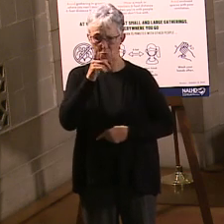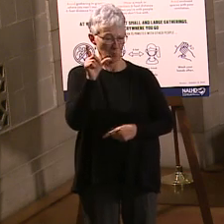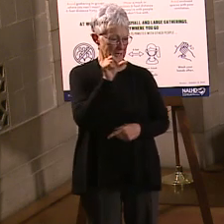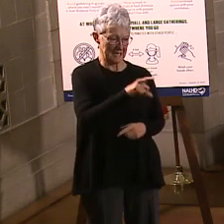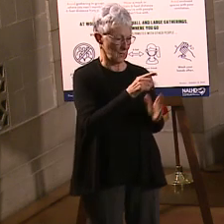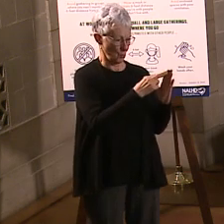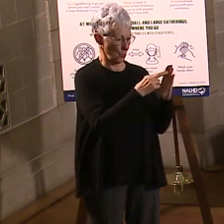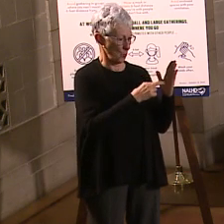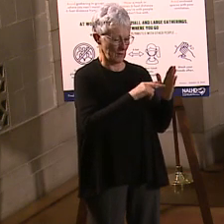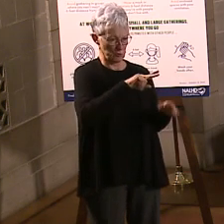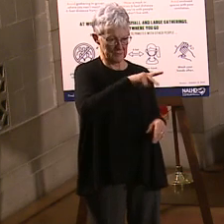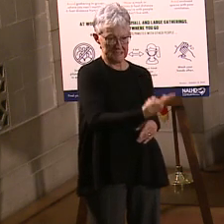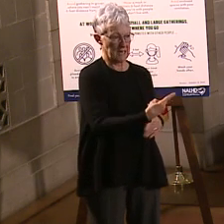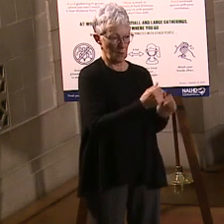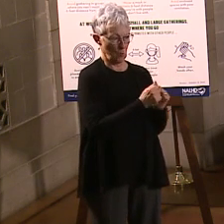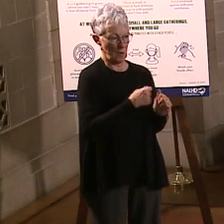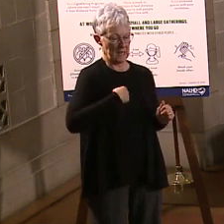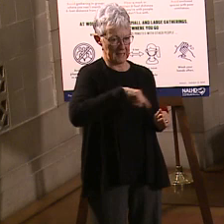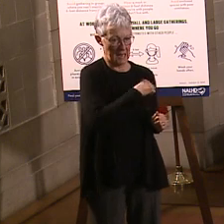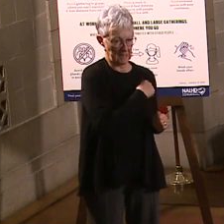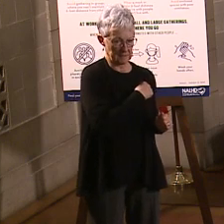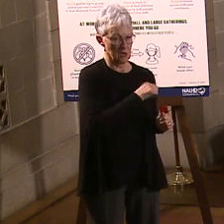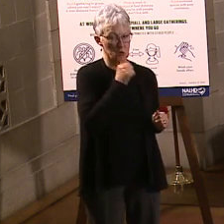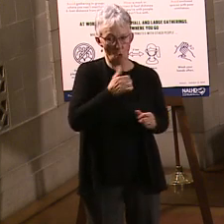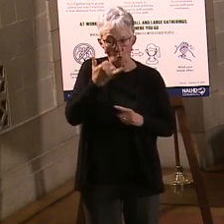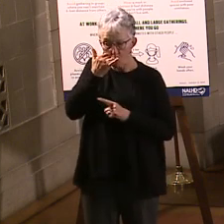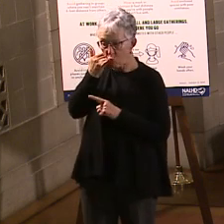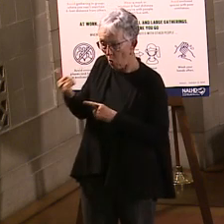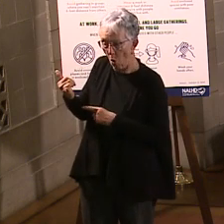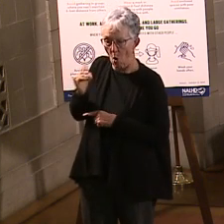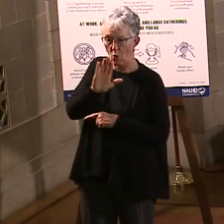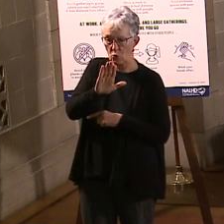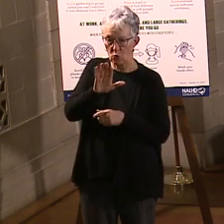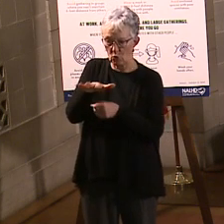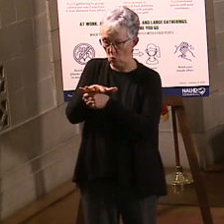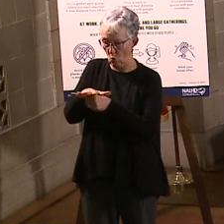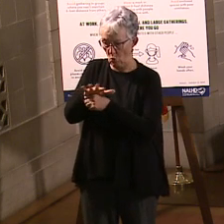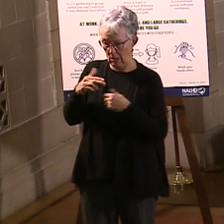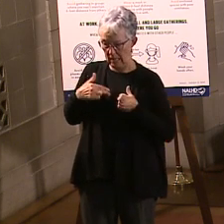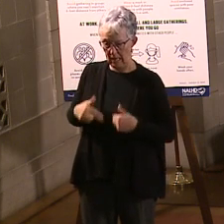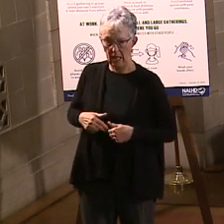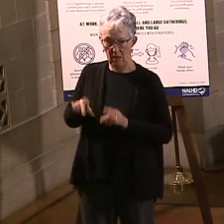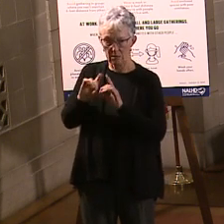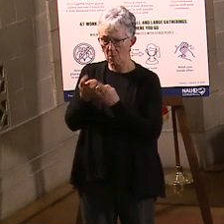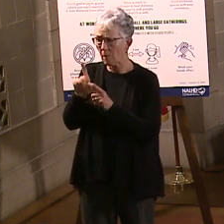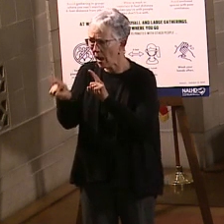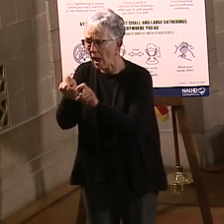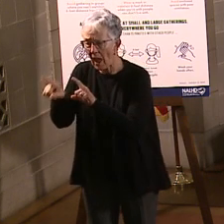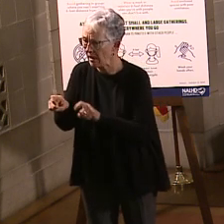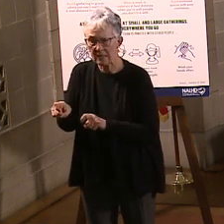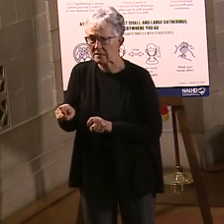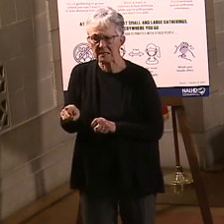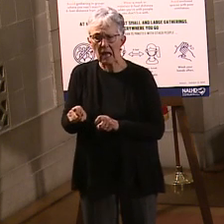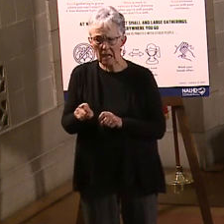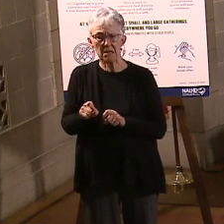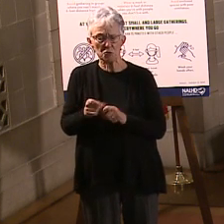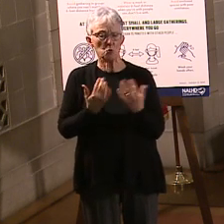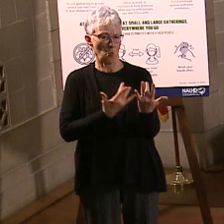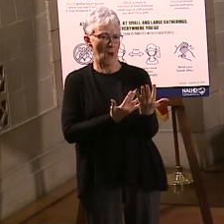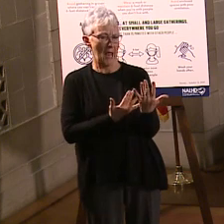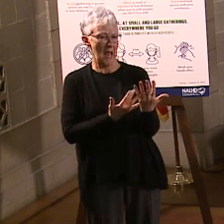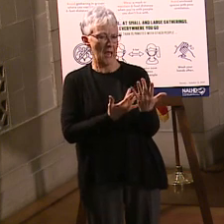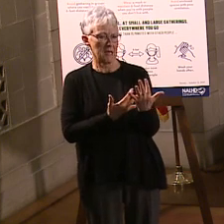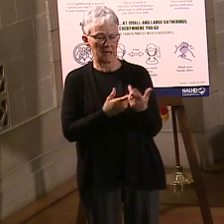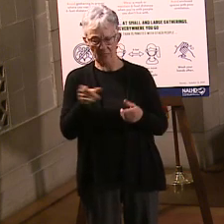the local public health departments. Let's let them spend their time scheduling the people that they have on their registries. You will just be